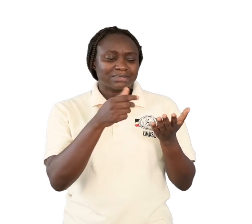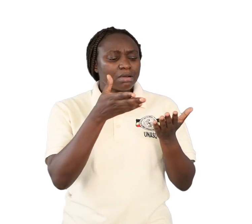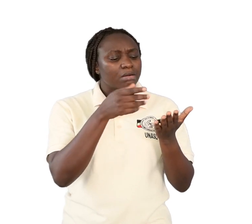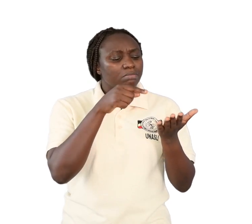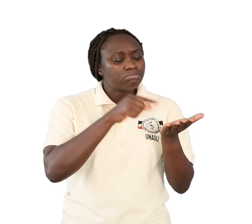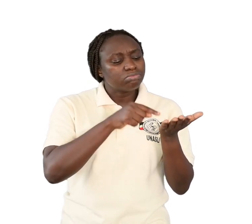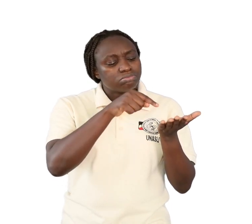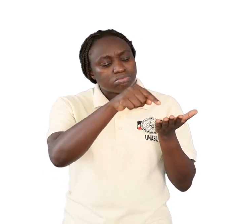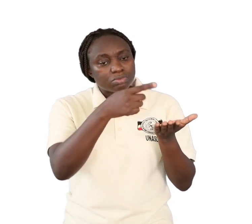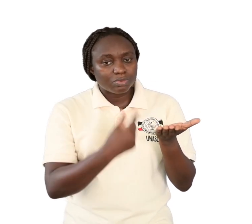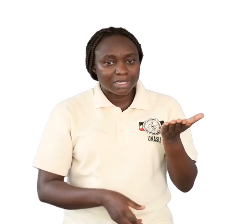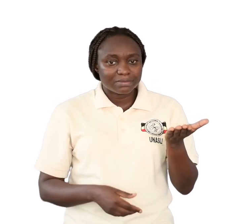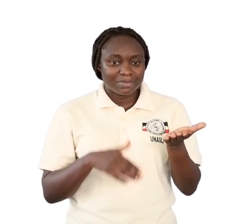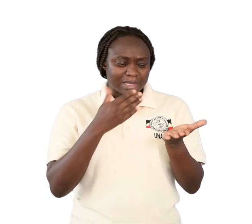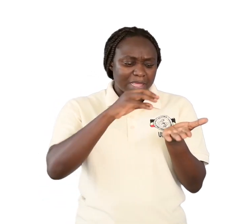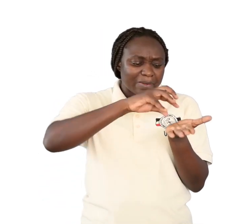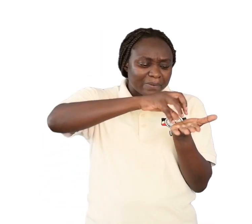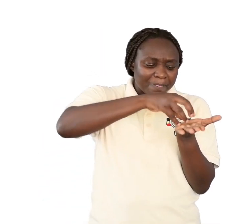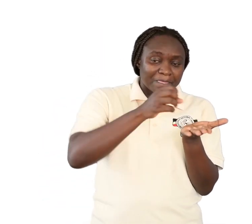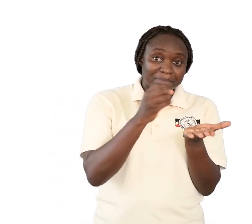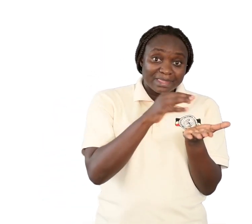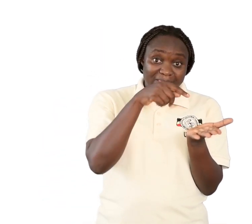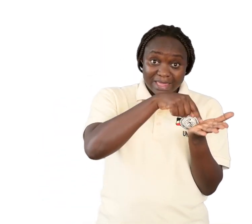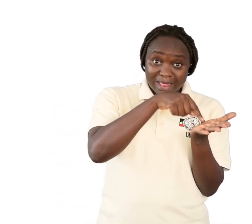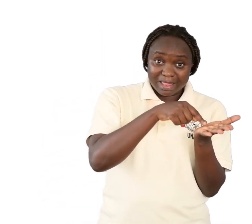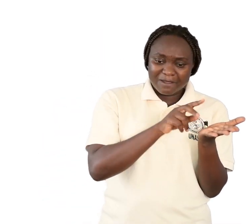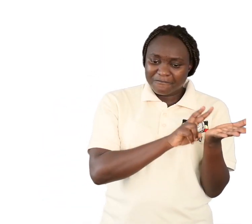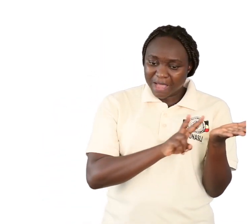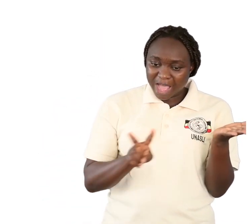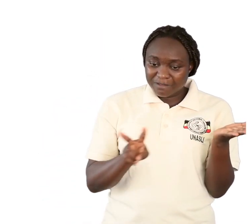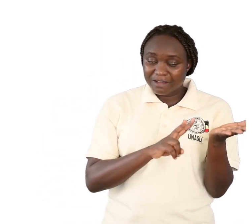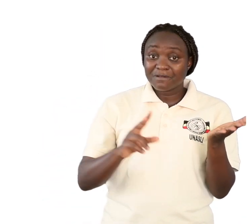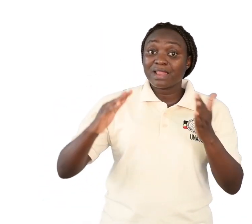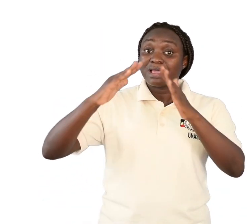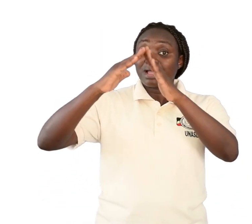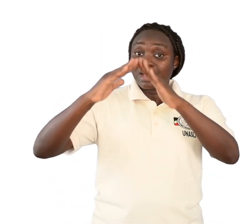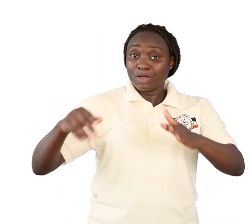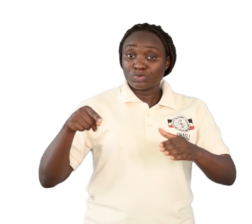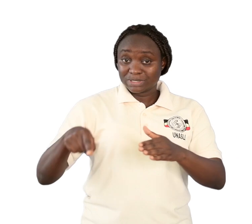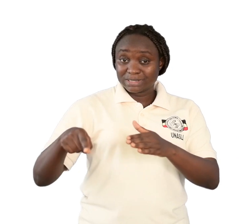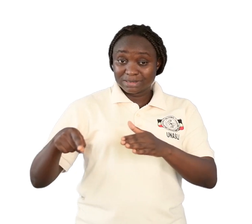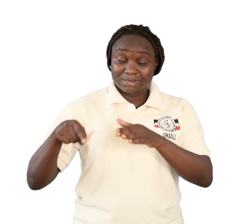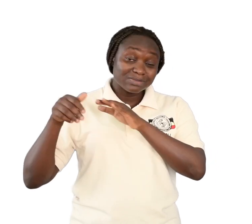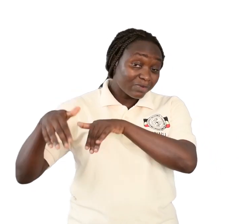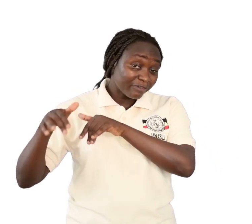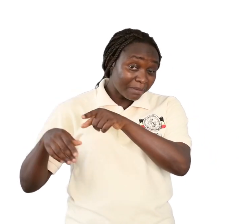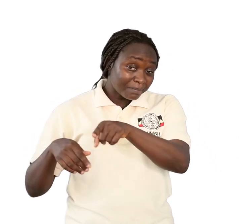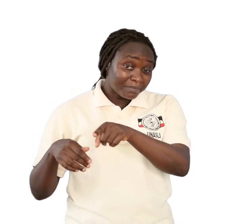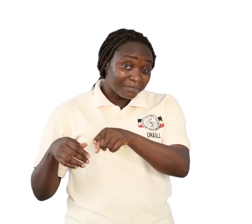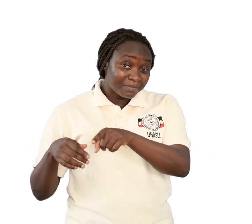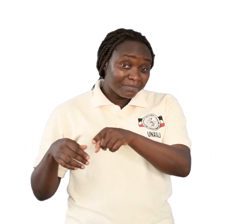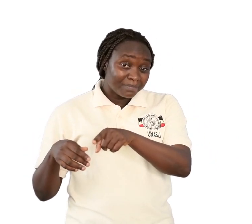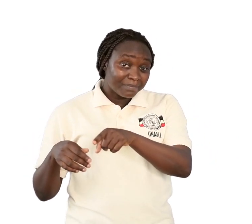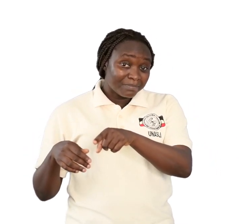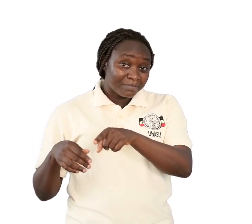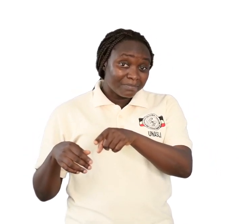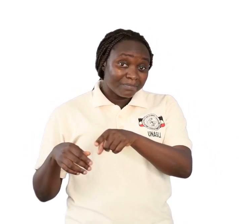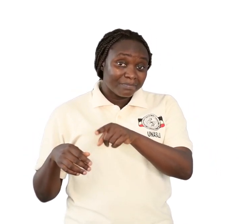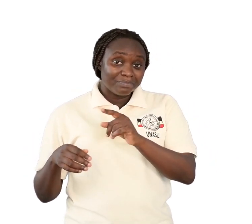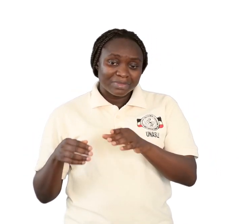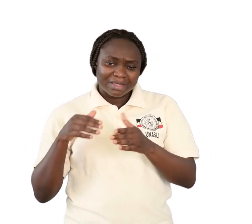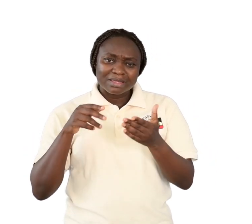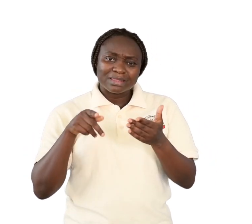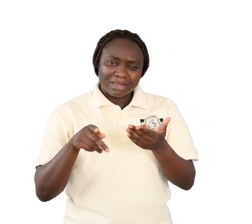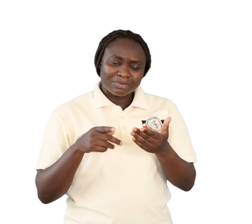The nucleus is similar to the house in the farm. And it